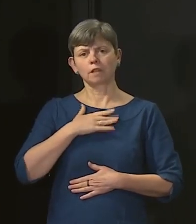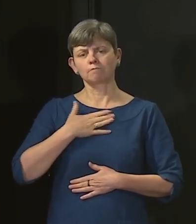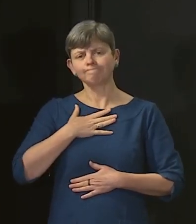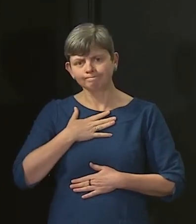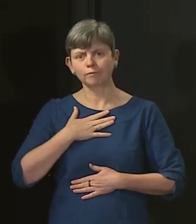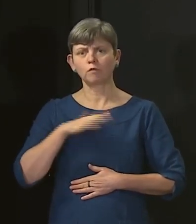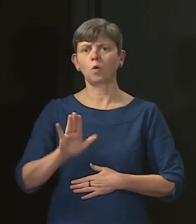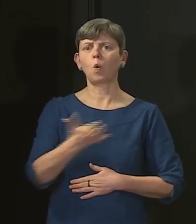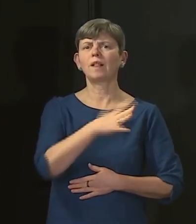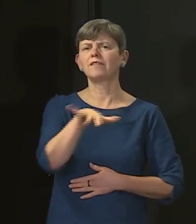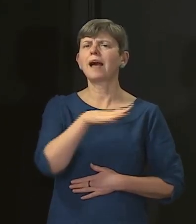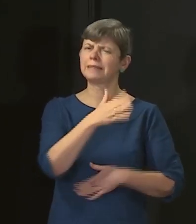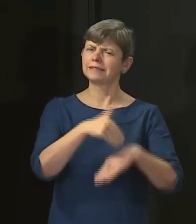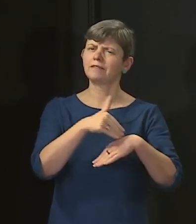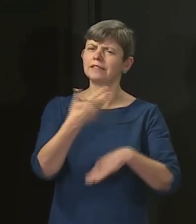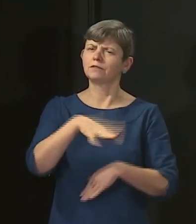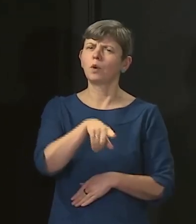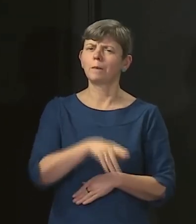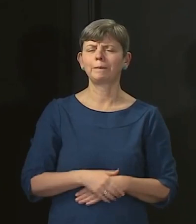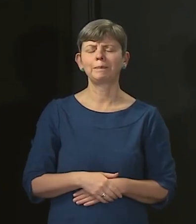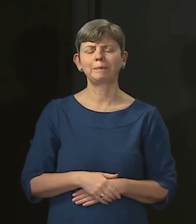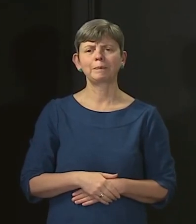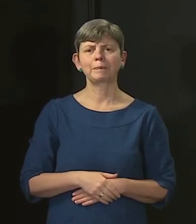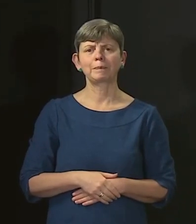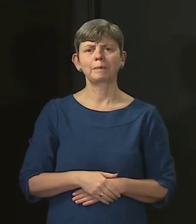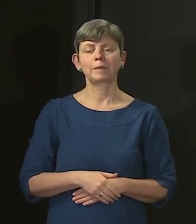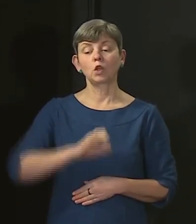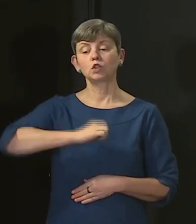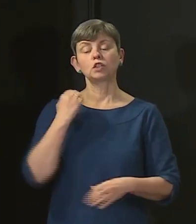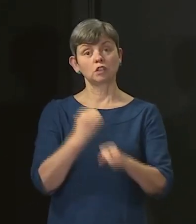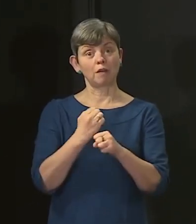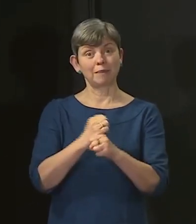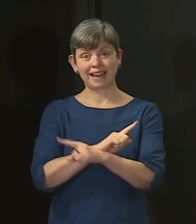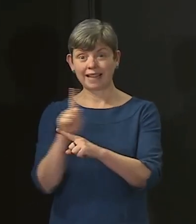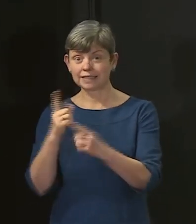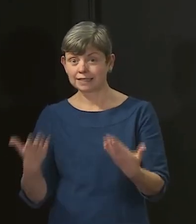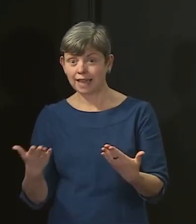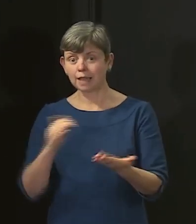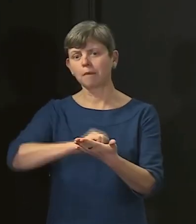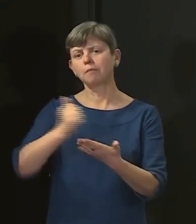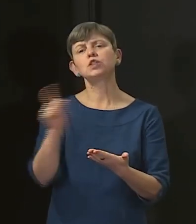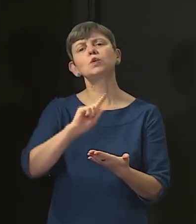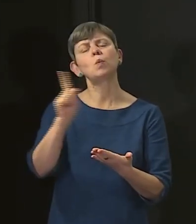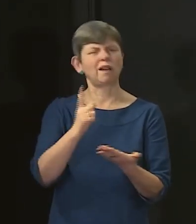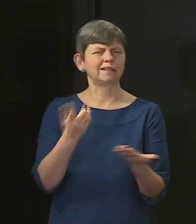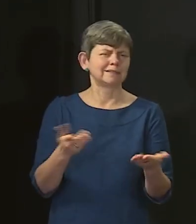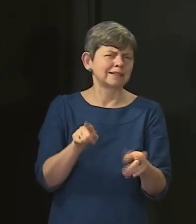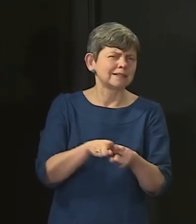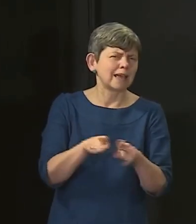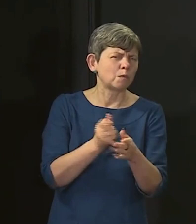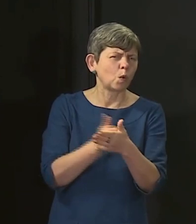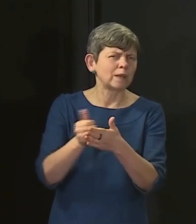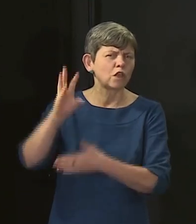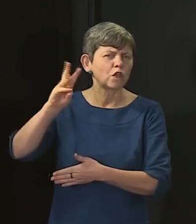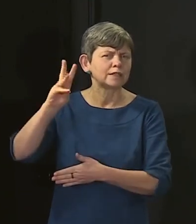the country who is in that position. Now, the Scottish Government will also publish later today, as we always do on a Thursday, the latest